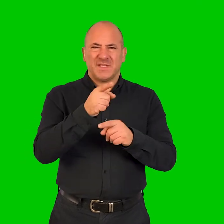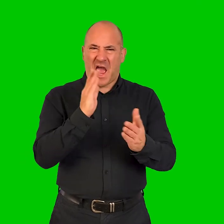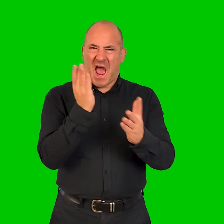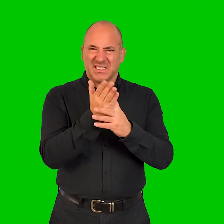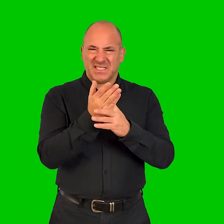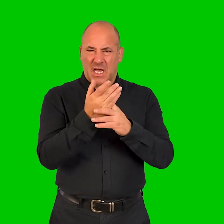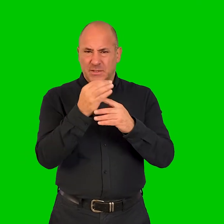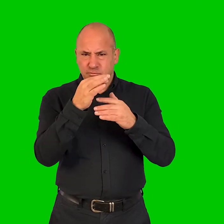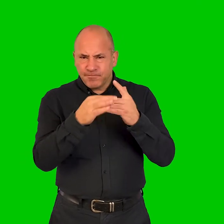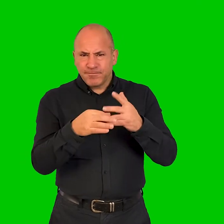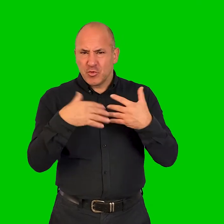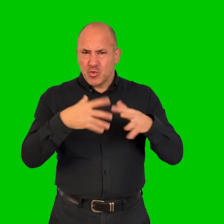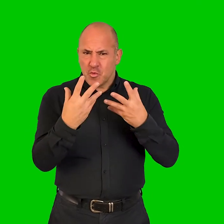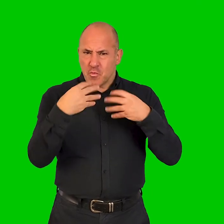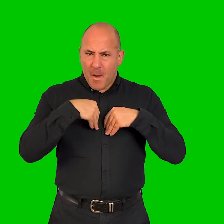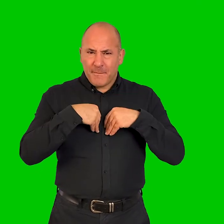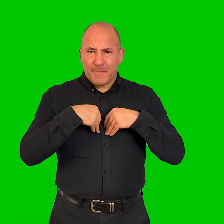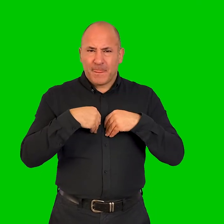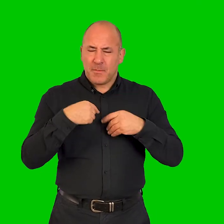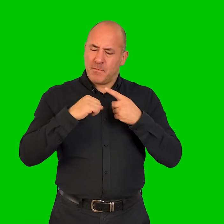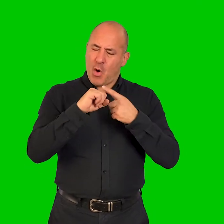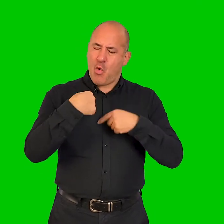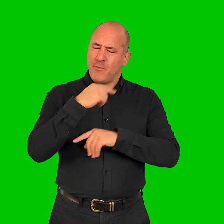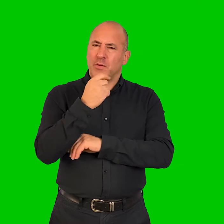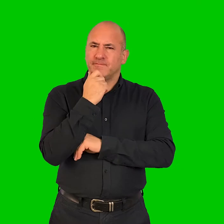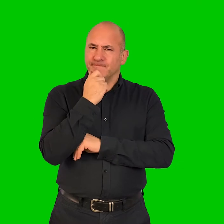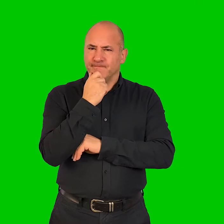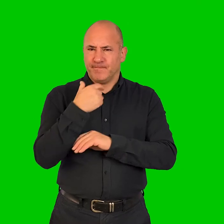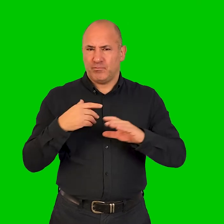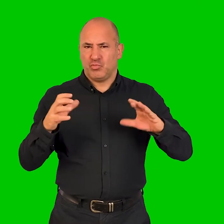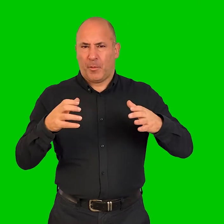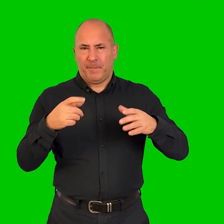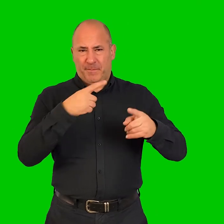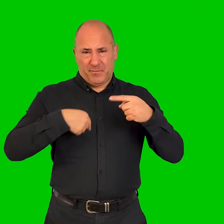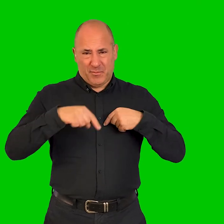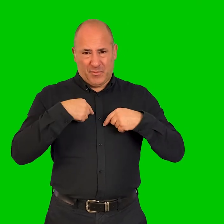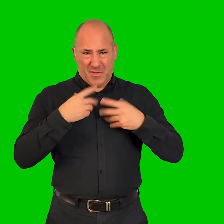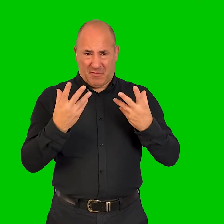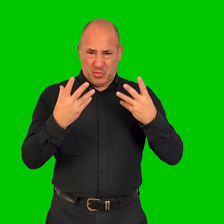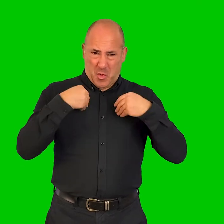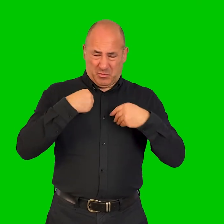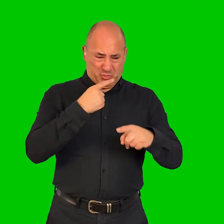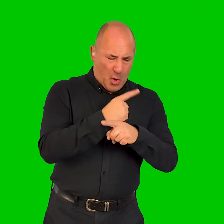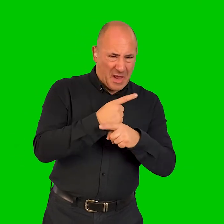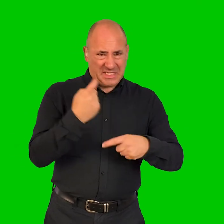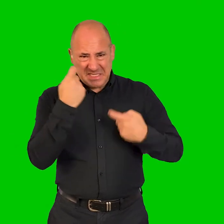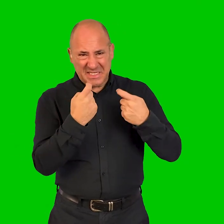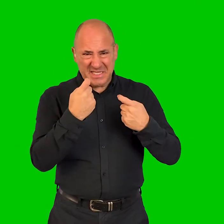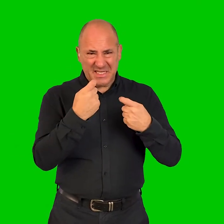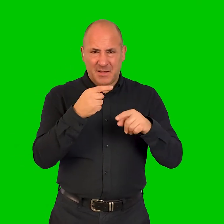all these access issues and stuff. It strikes me that, you know, as a group, that we are having to take those things on board